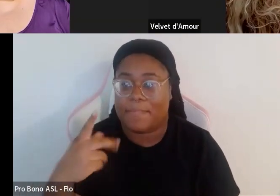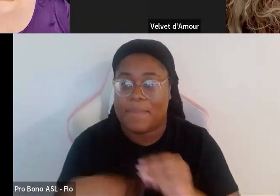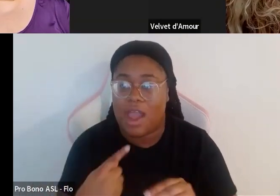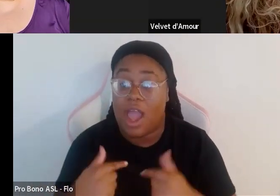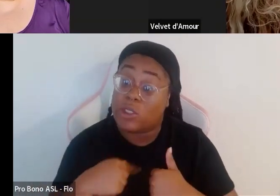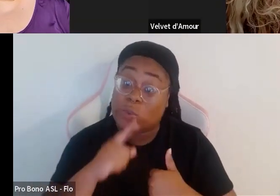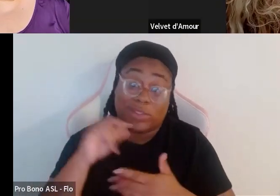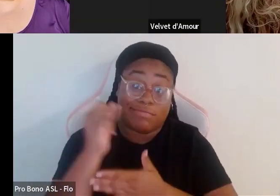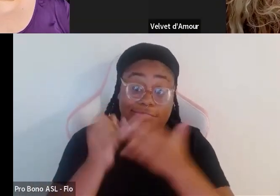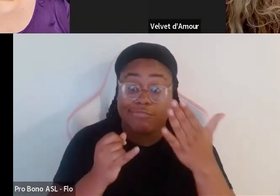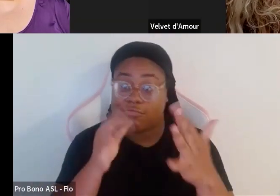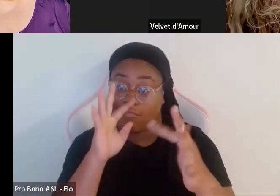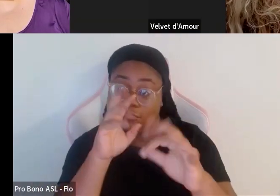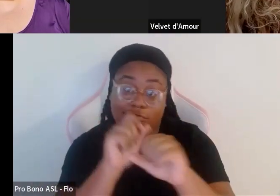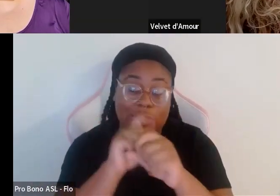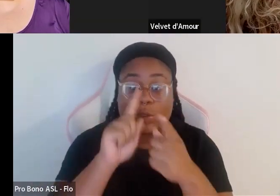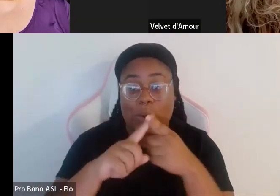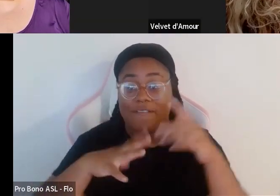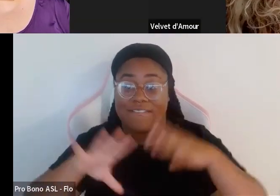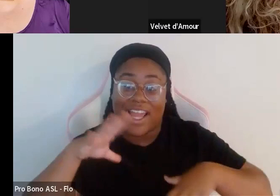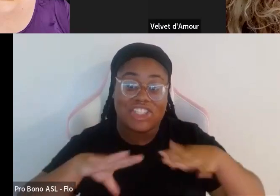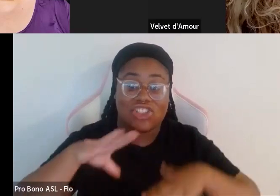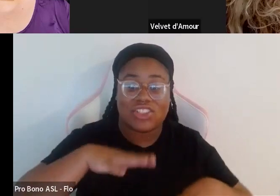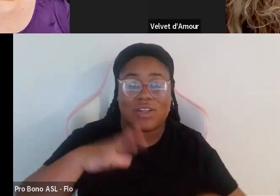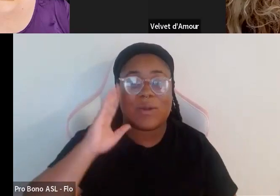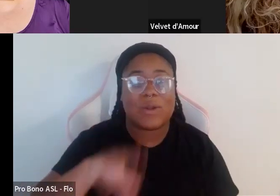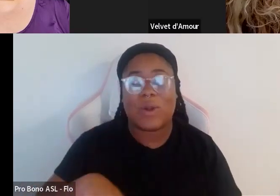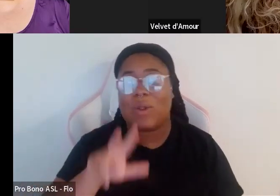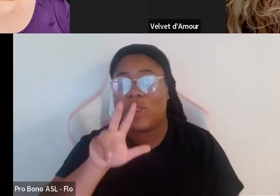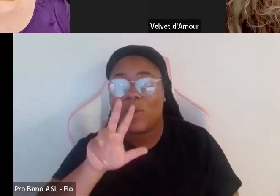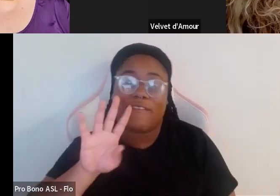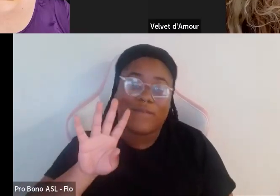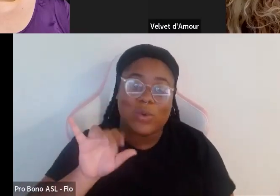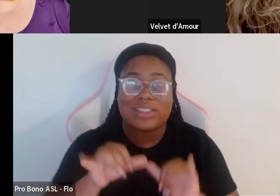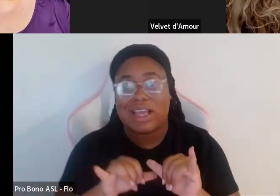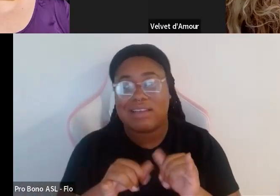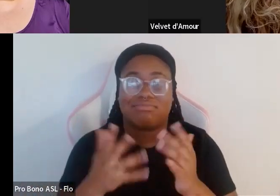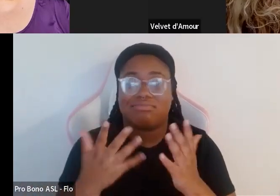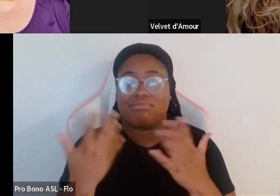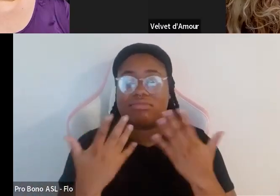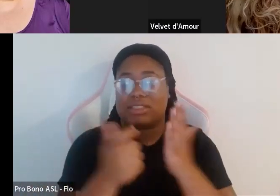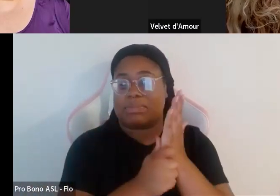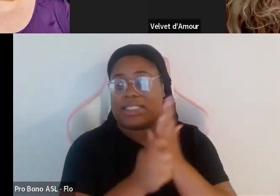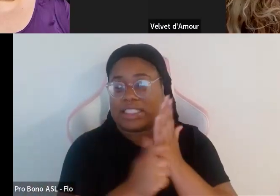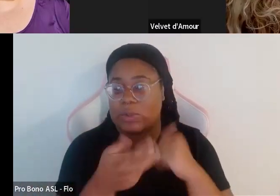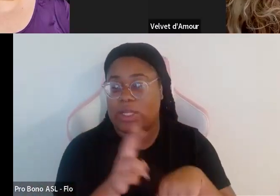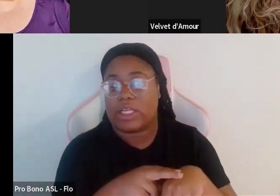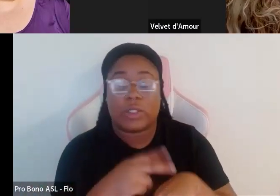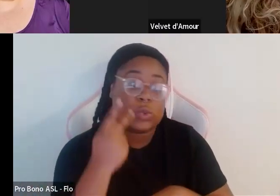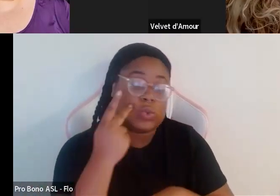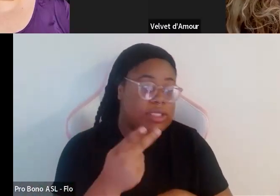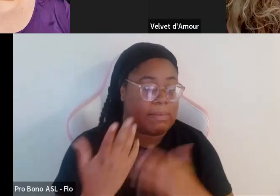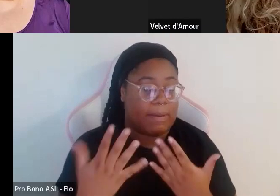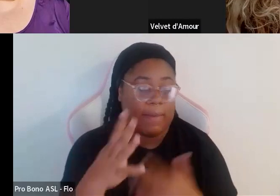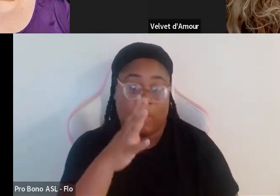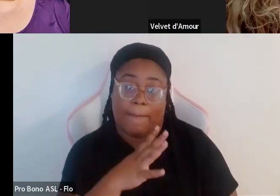drawn to fashion editorials which is like the three-fourth section of a regular fashion magazine where you might see a girl in a gown